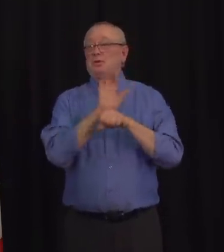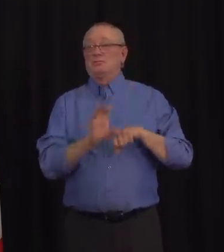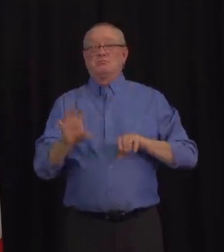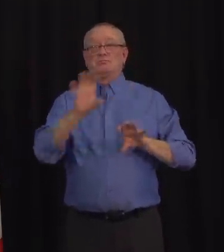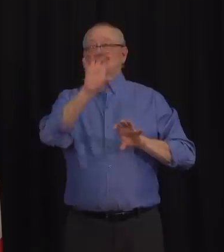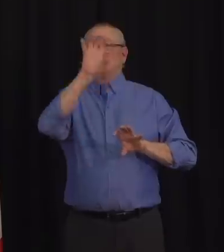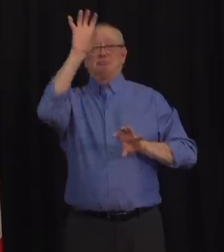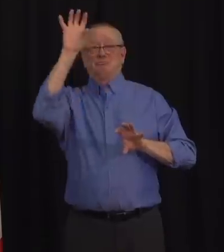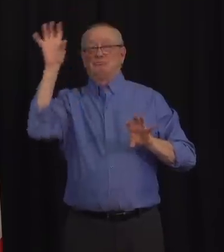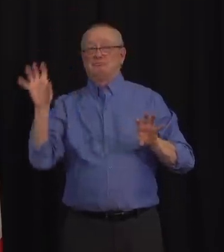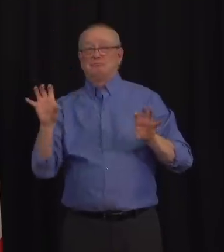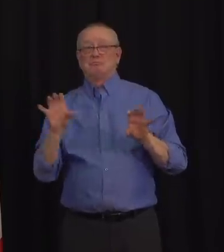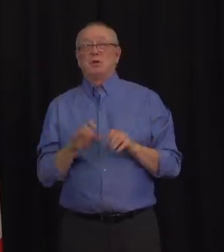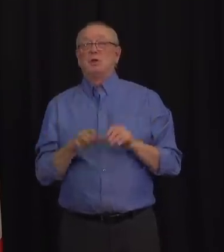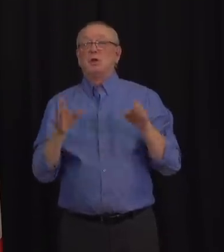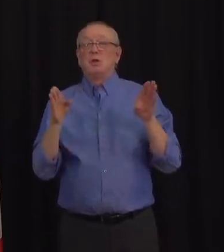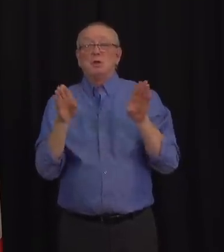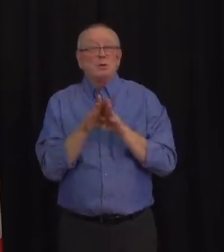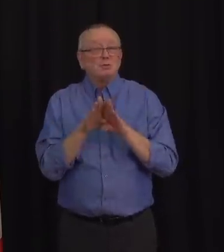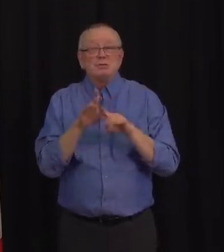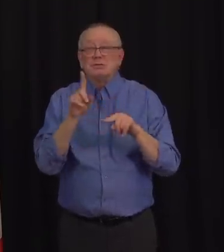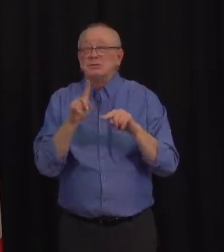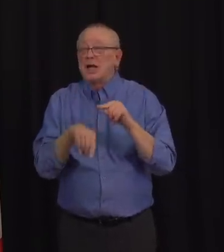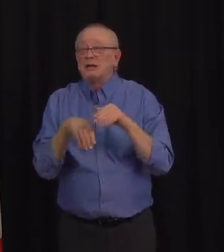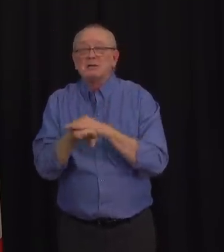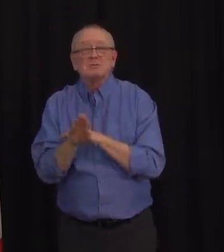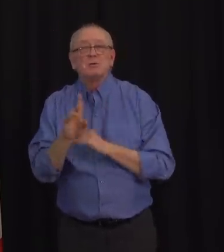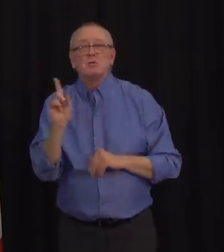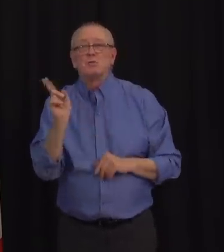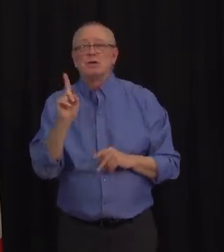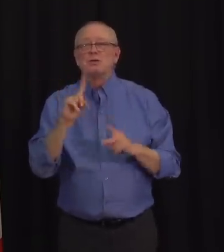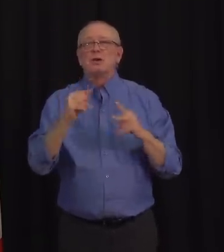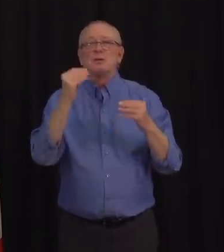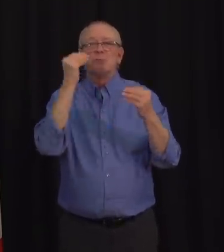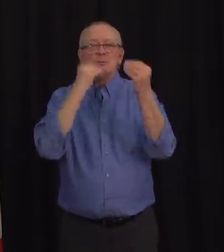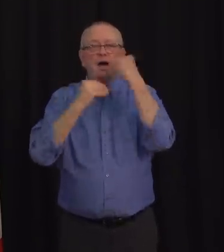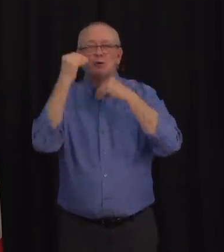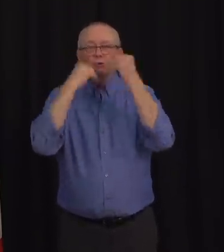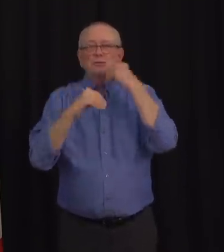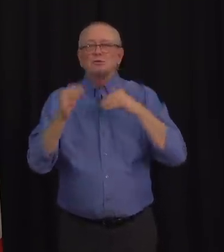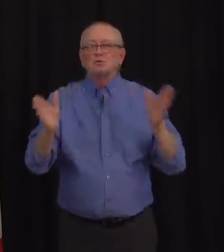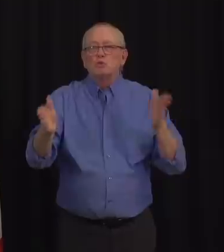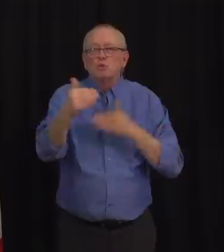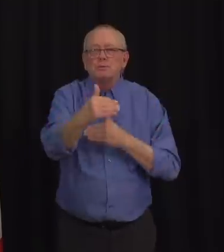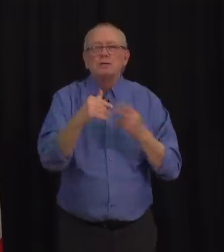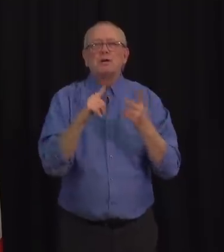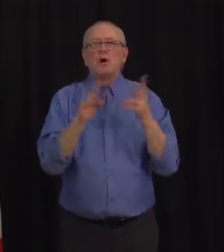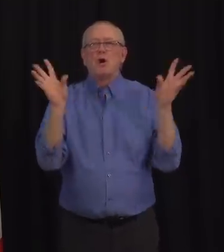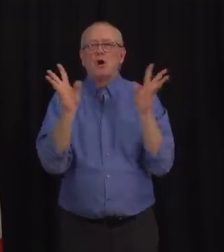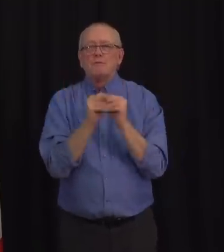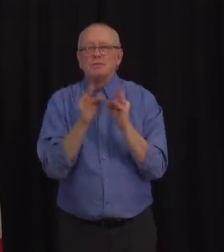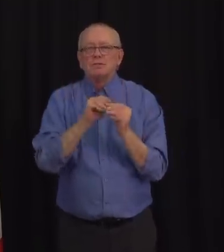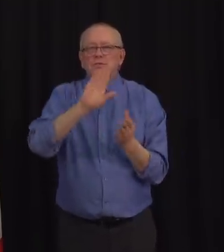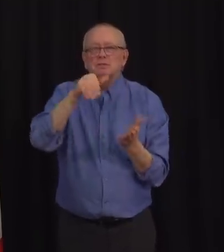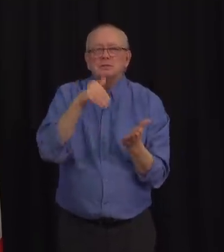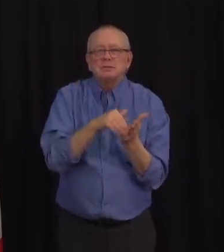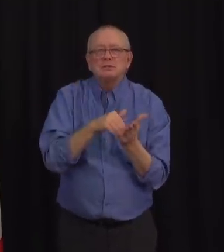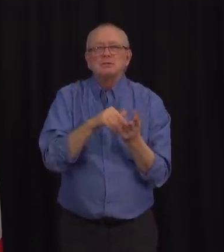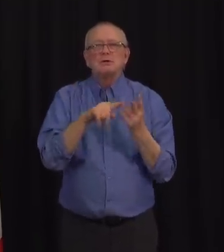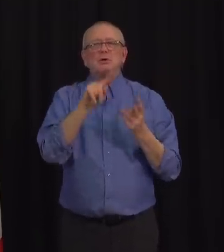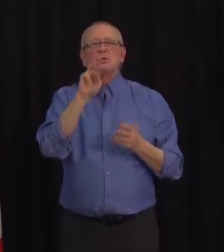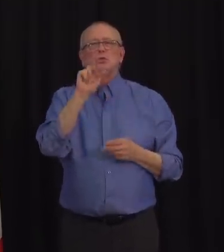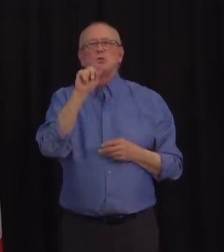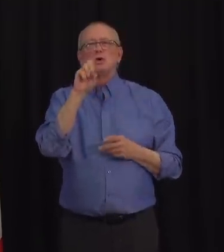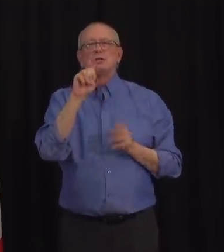closed for in-person services. Banquet halls, conference centres, trade shows, concert venues, and